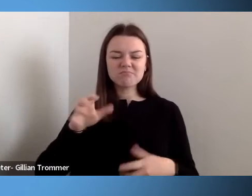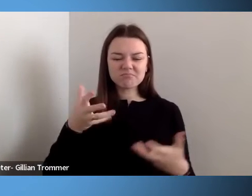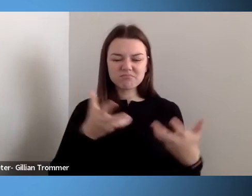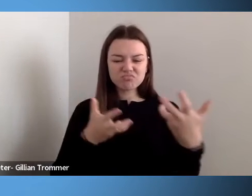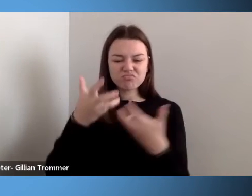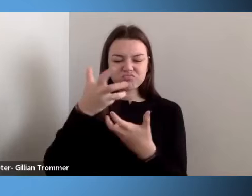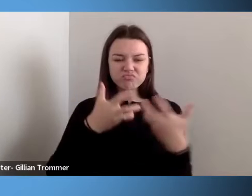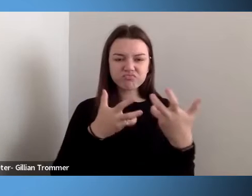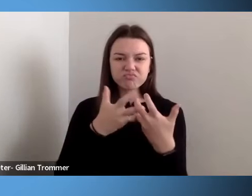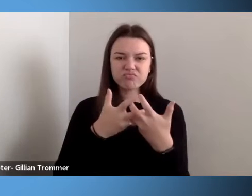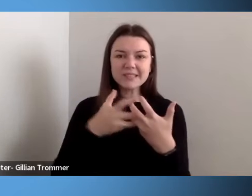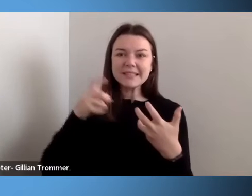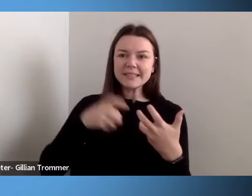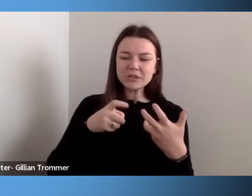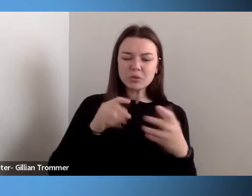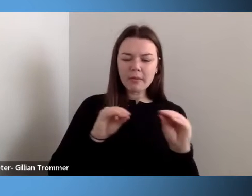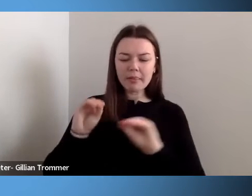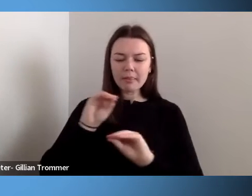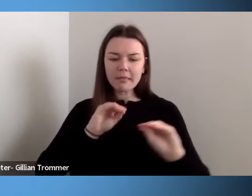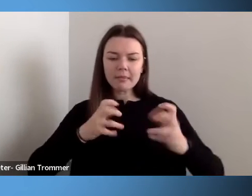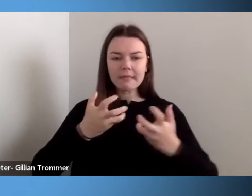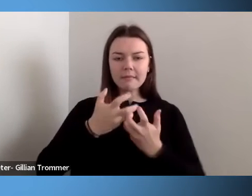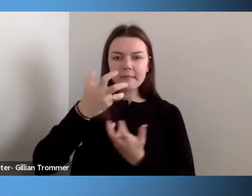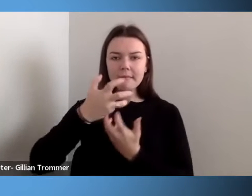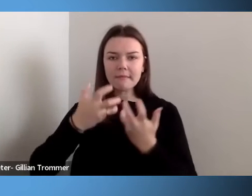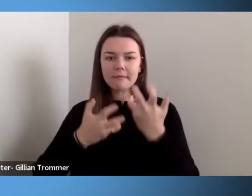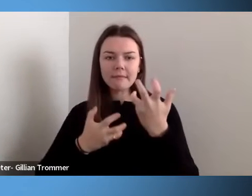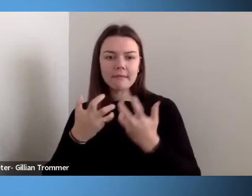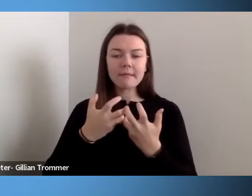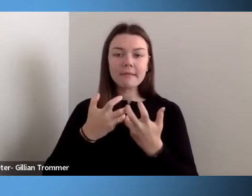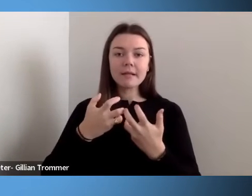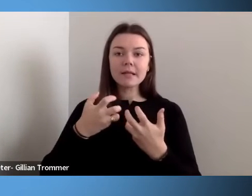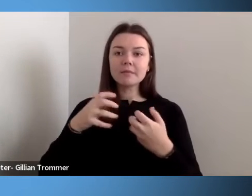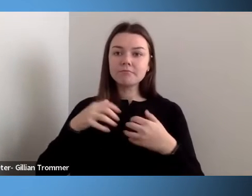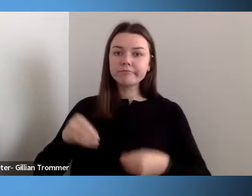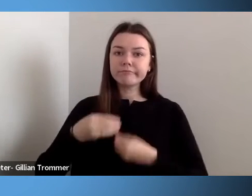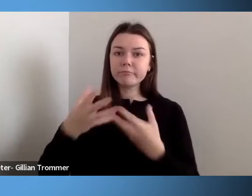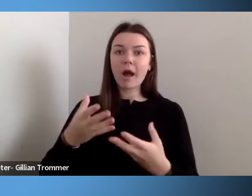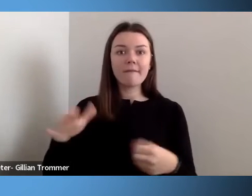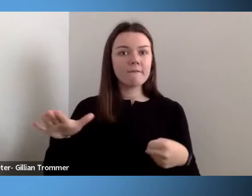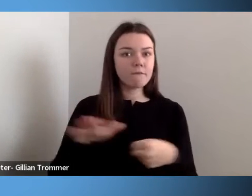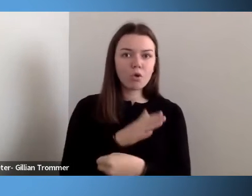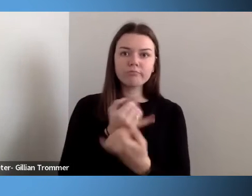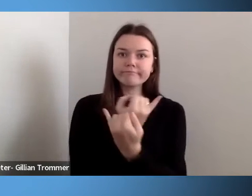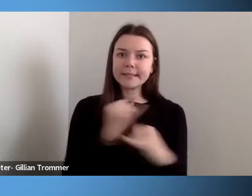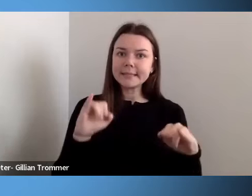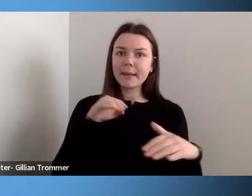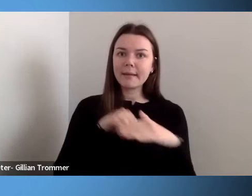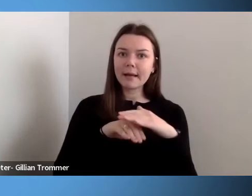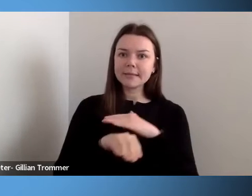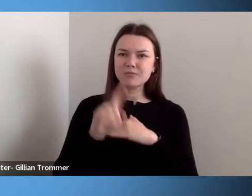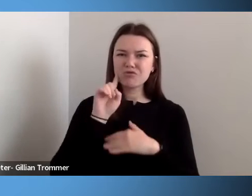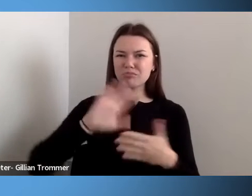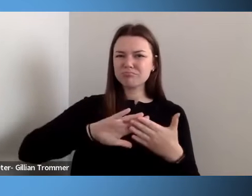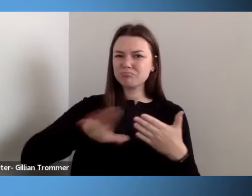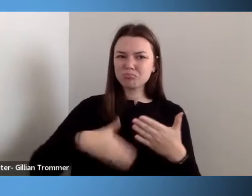of the pieces that result in full and independent access to all parts of life for persons with